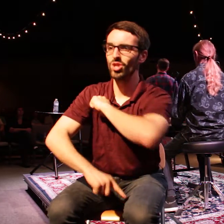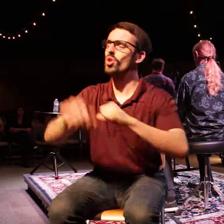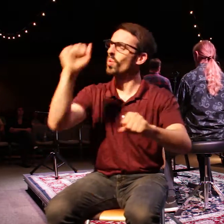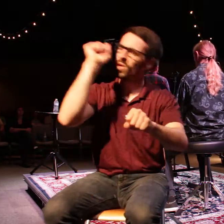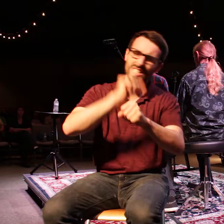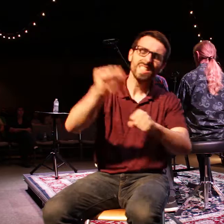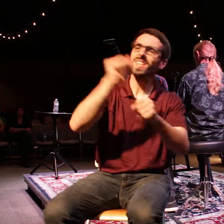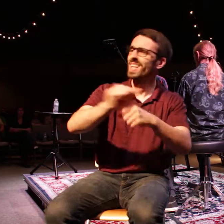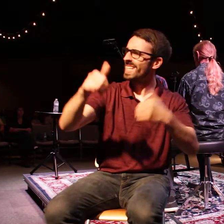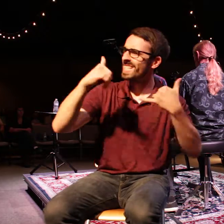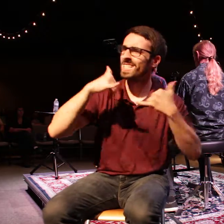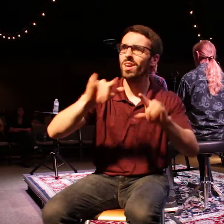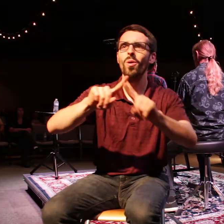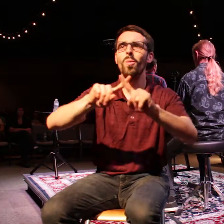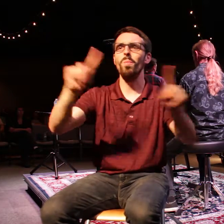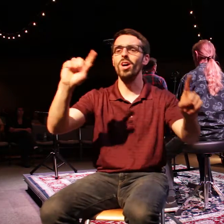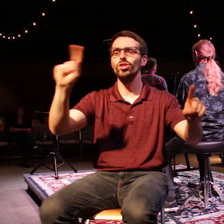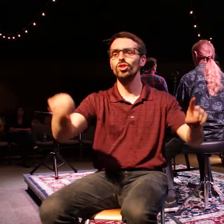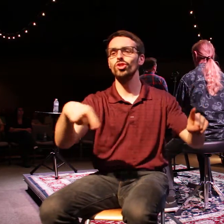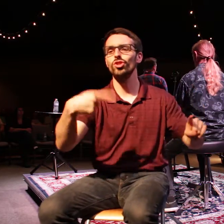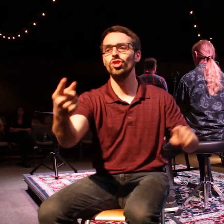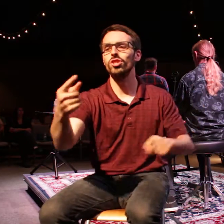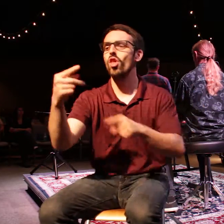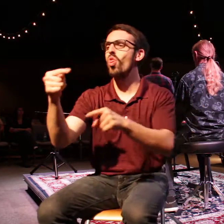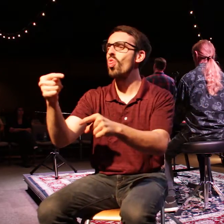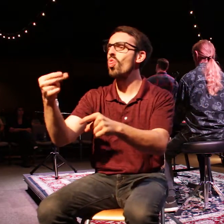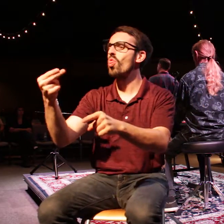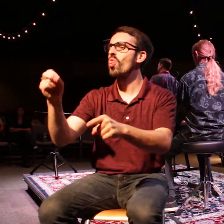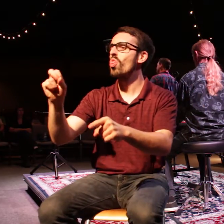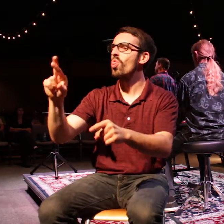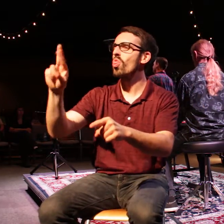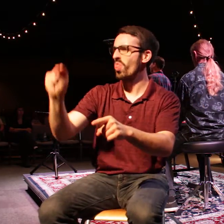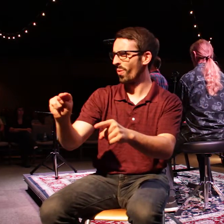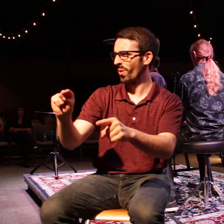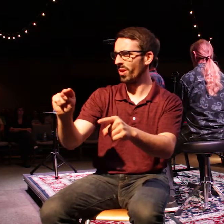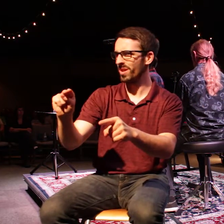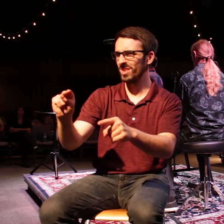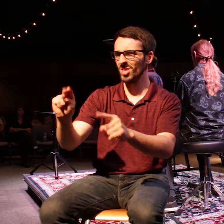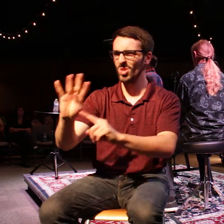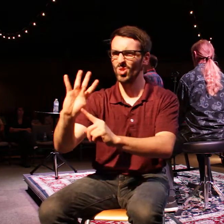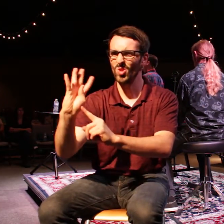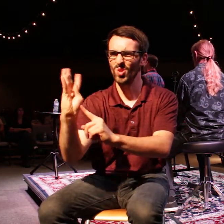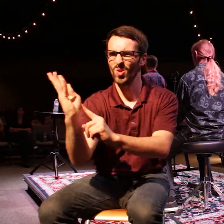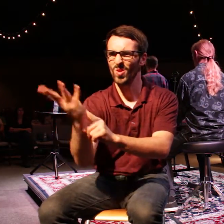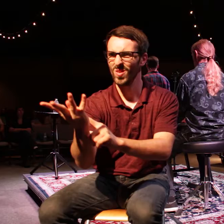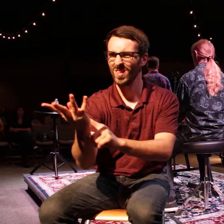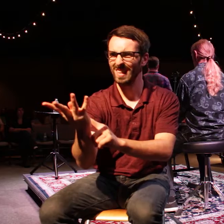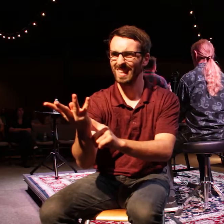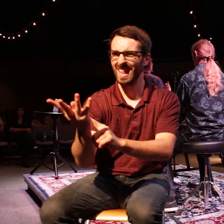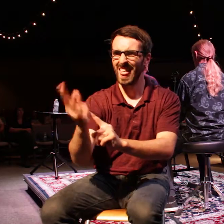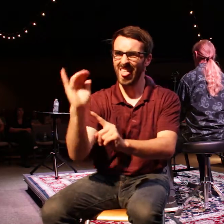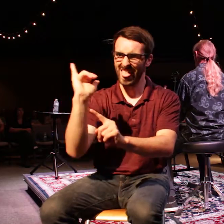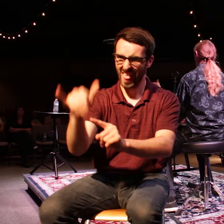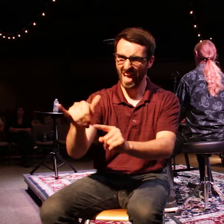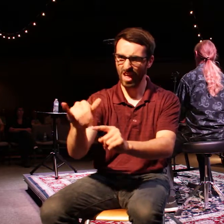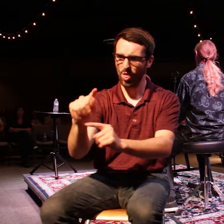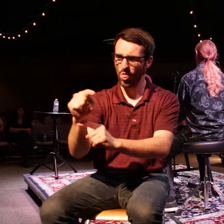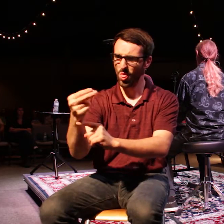come up instead of grain. And so thorns became a symbol of the curse. Every time you interact with it, that's part of the curse.